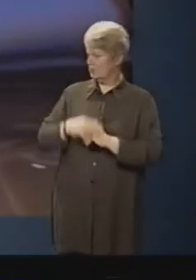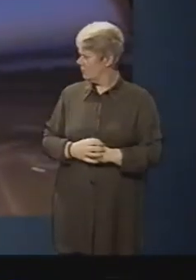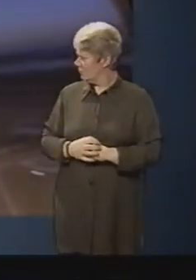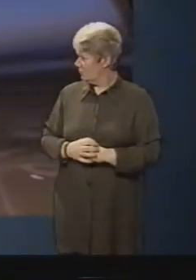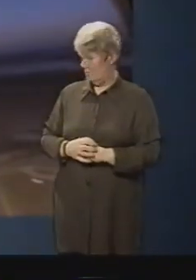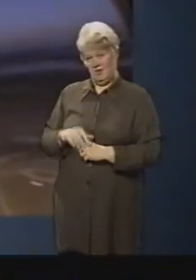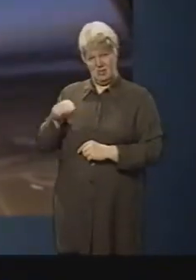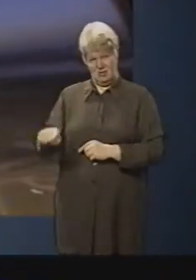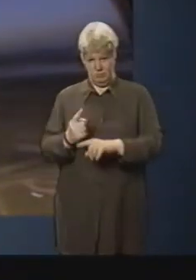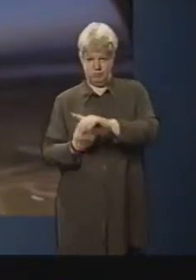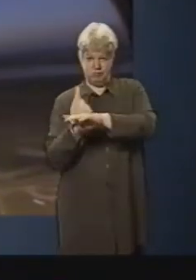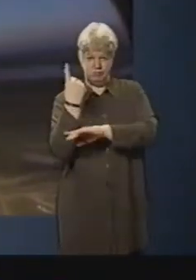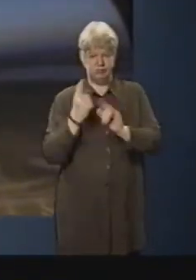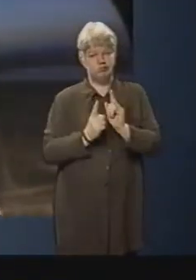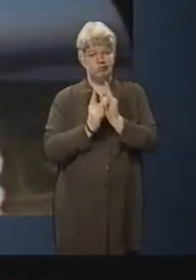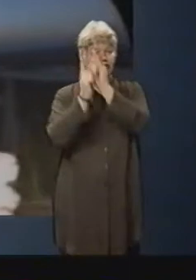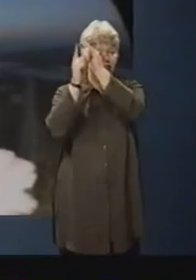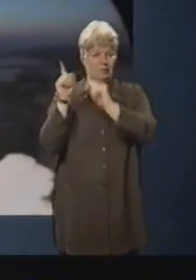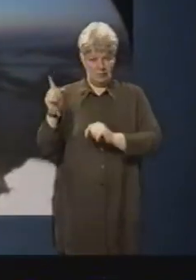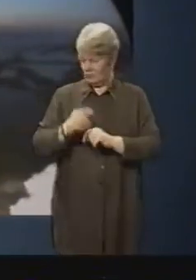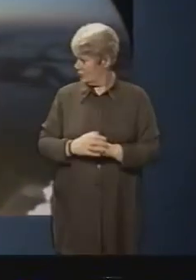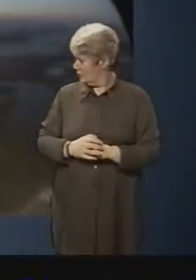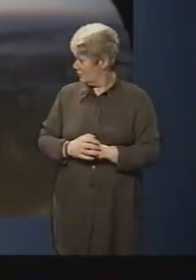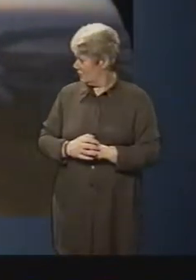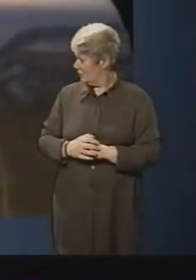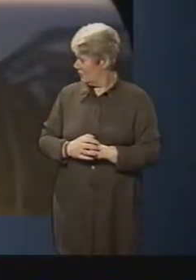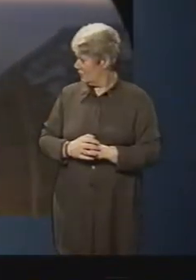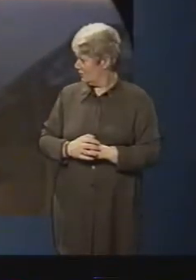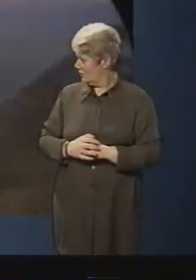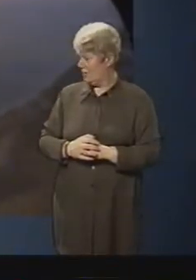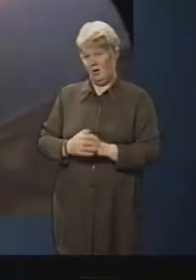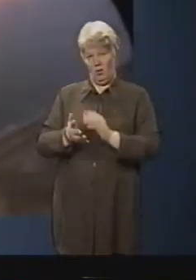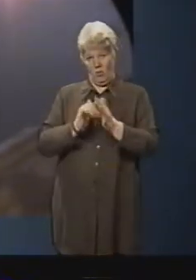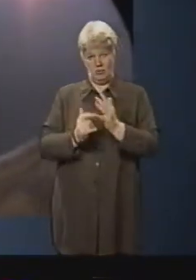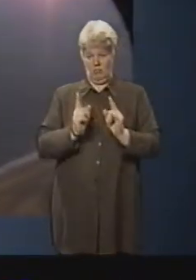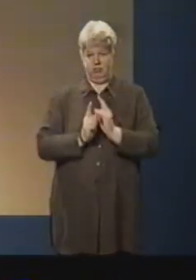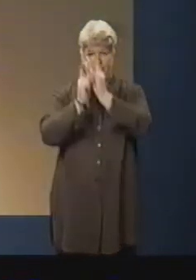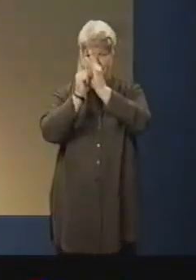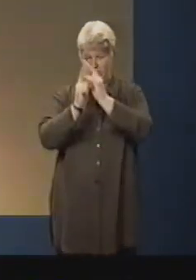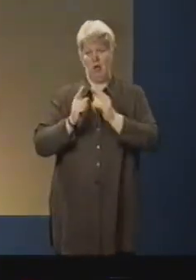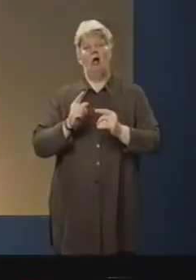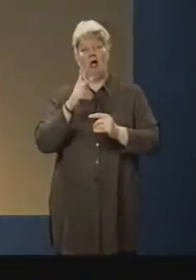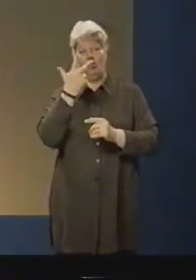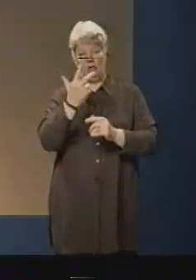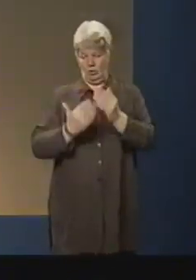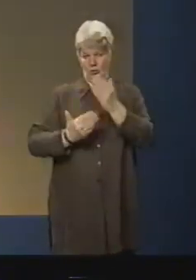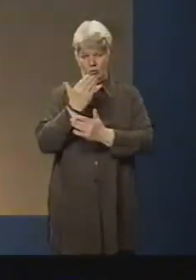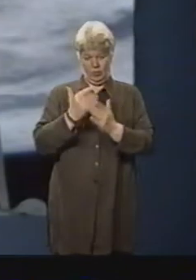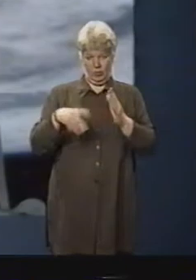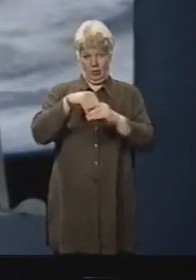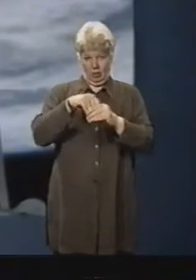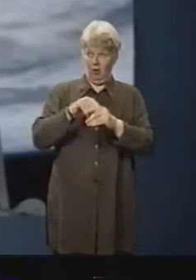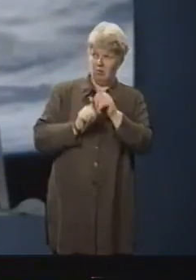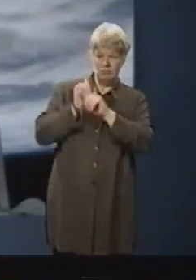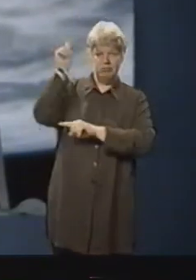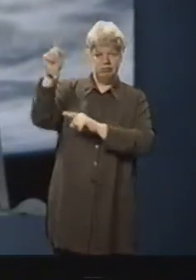destiny. On March the 8th, three new pioneering astronauts blasted off the Earth to become the second crew to